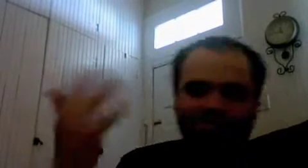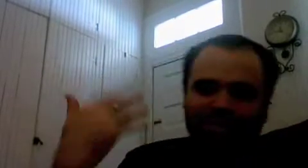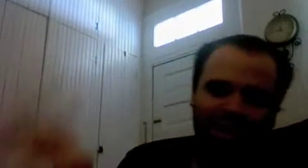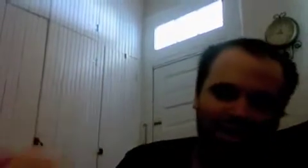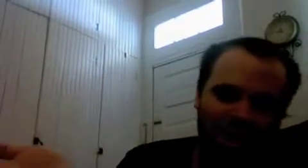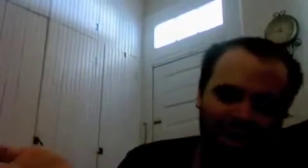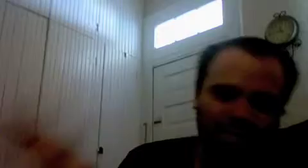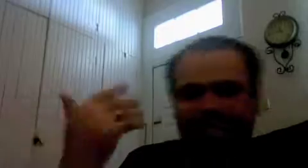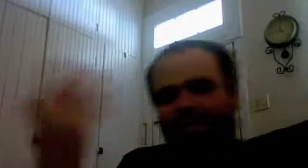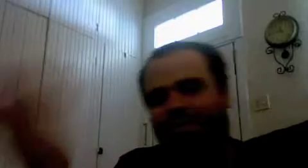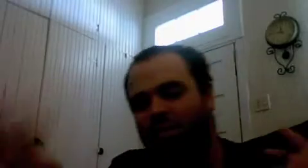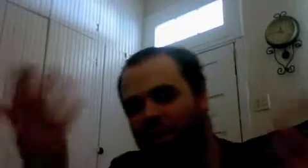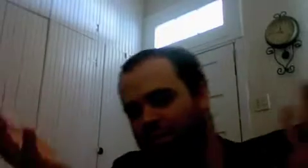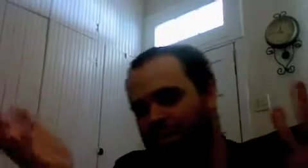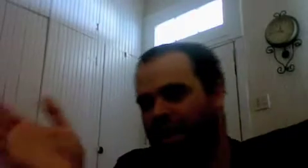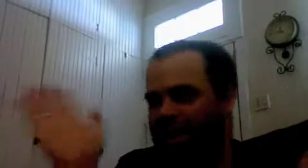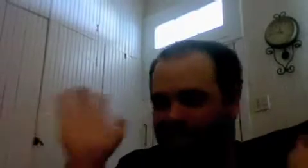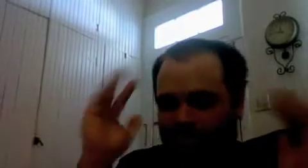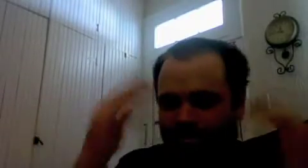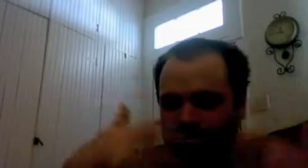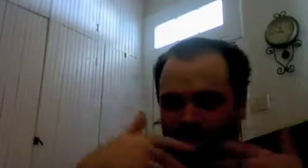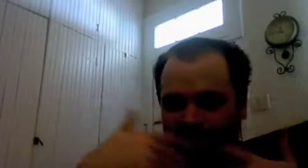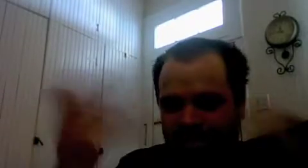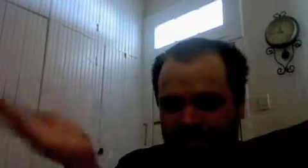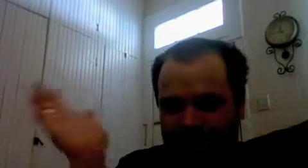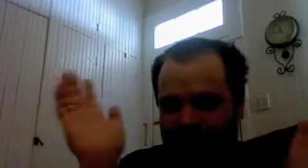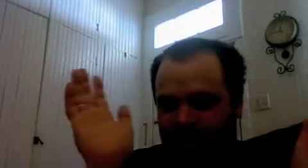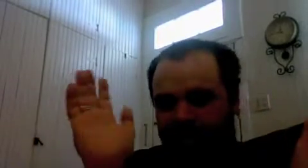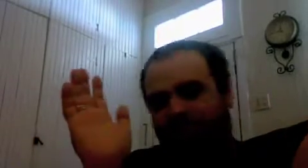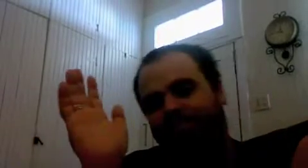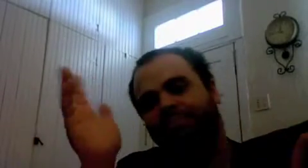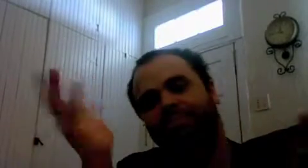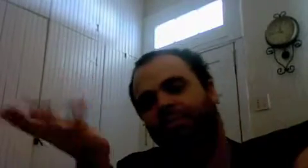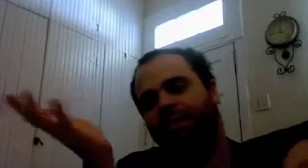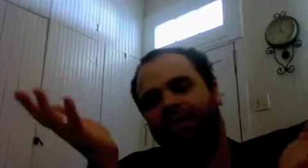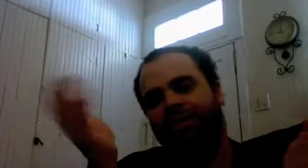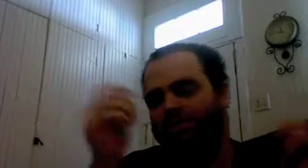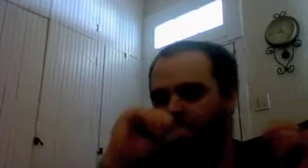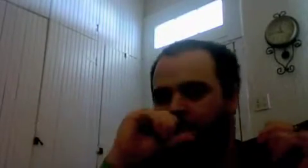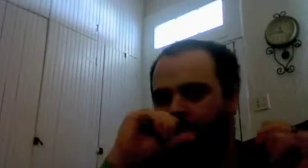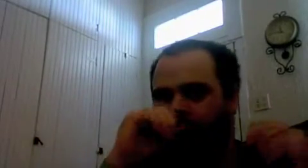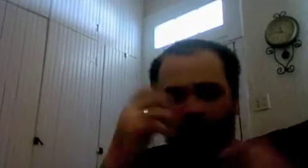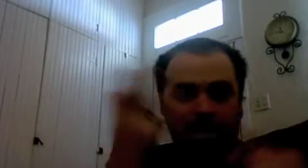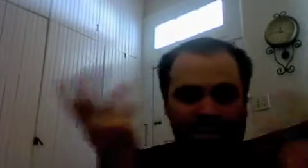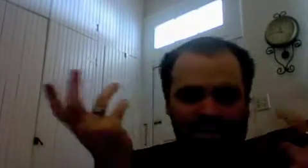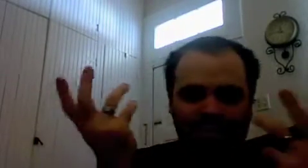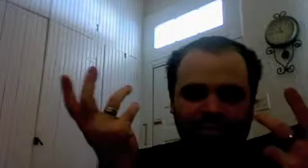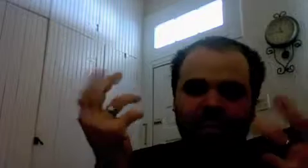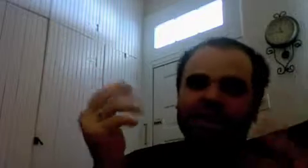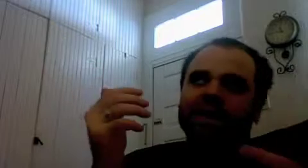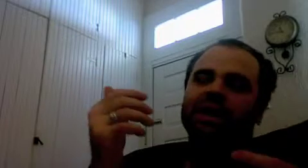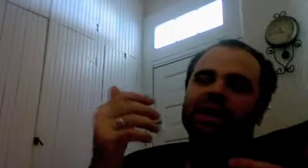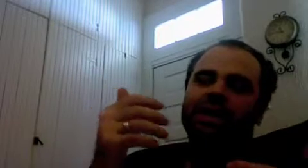dicking around and whatever i am a self-identical subject i'm i am myself um